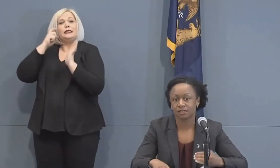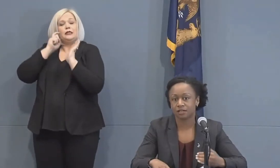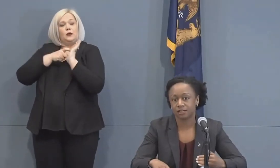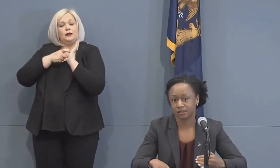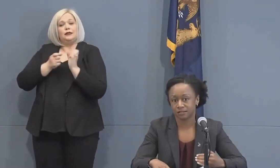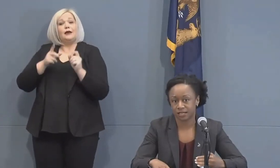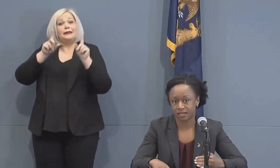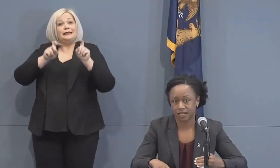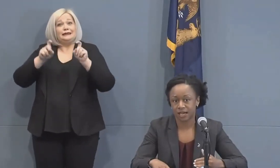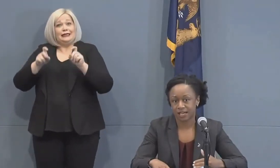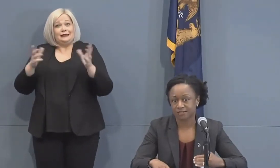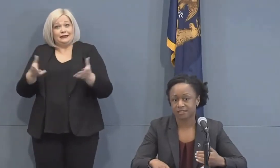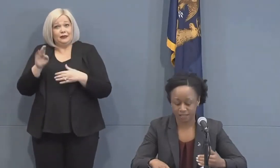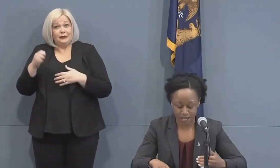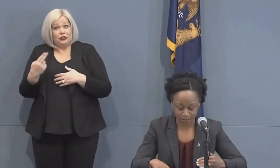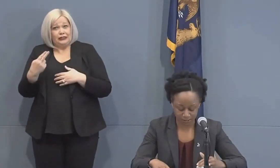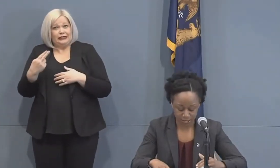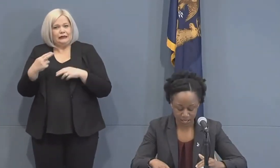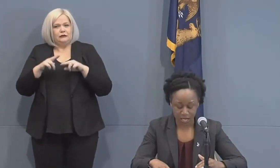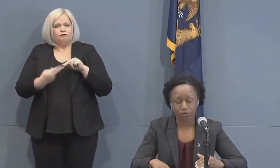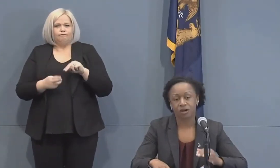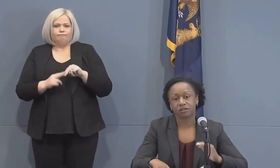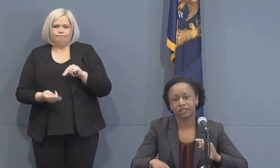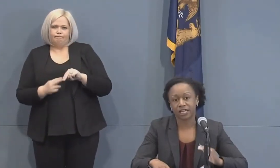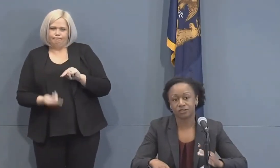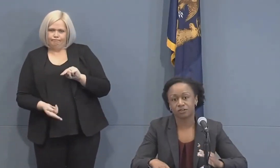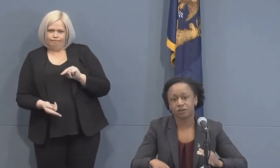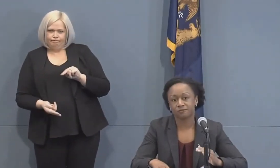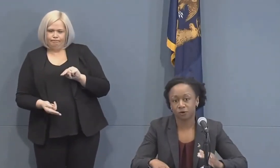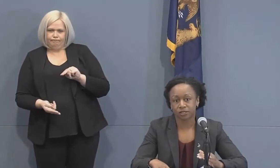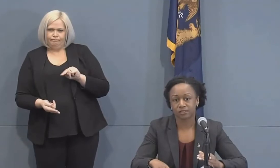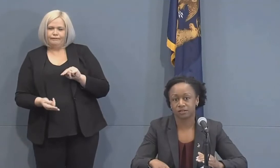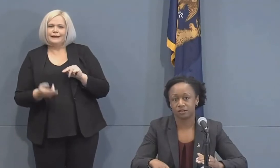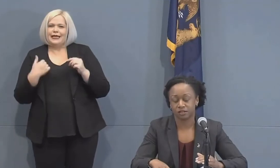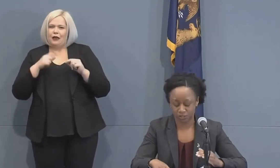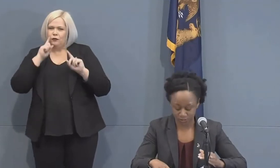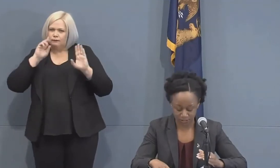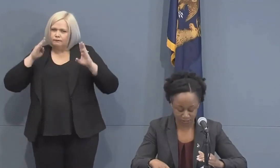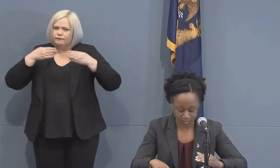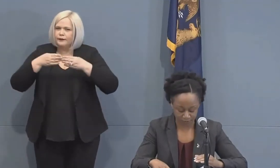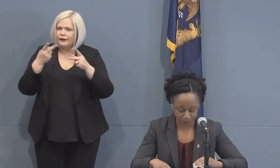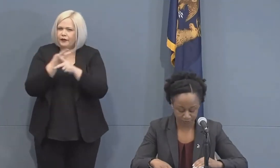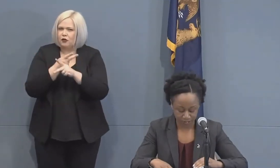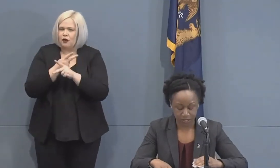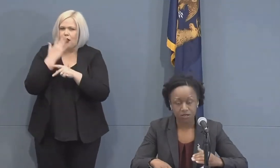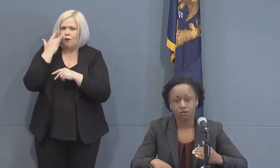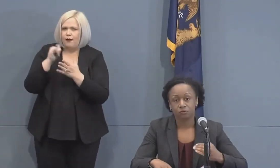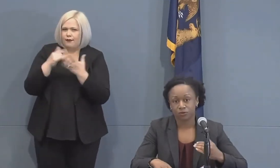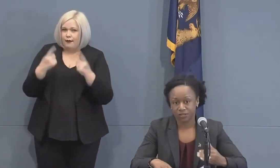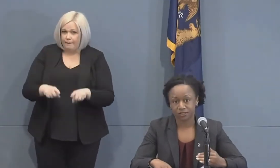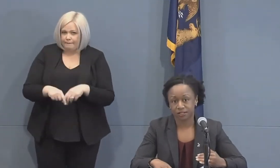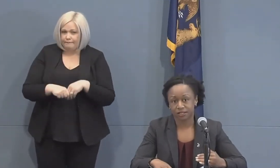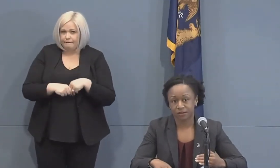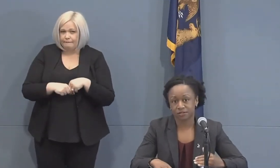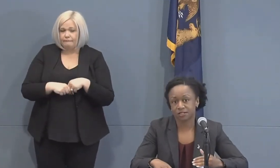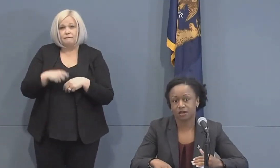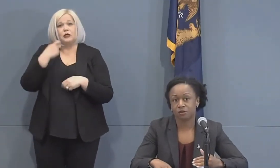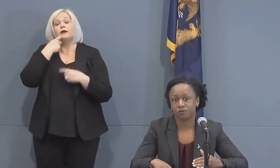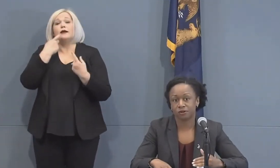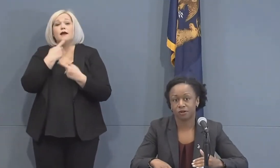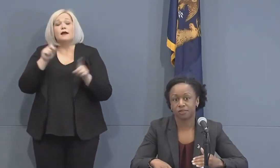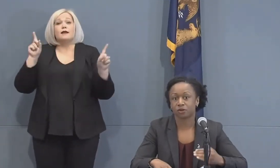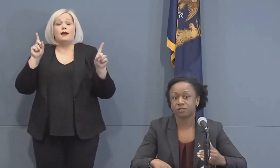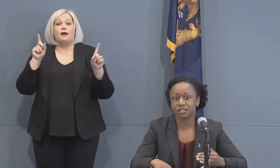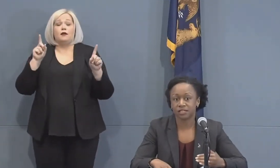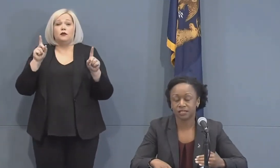tests done in the state has declined and we are laser focused on addressing that. We recently announced